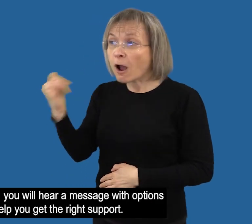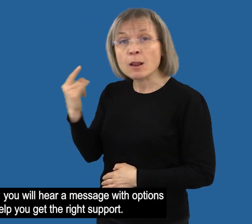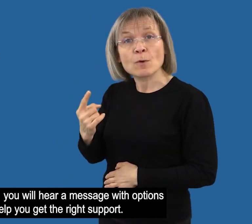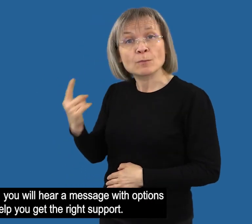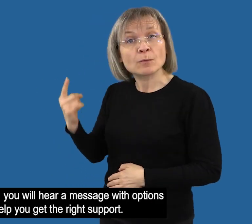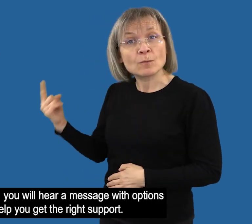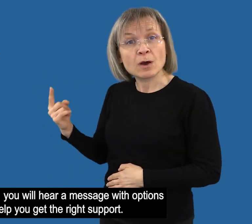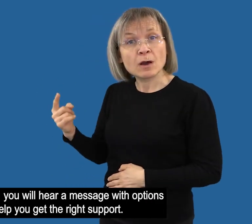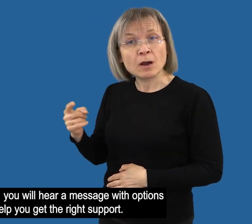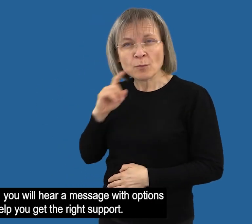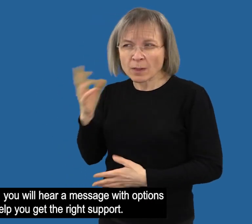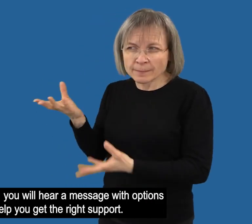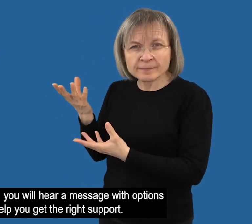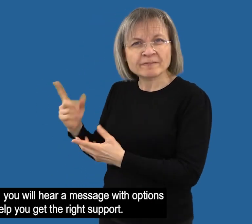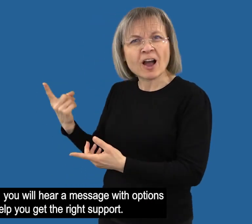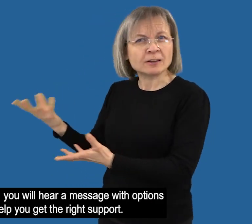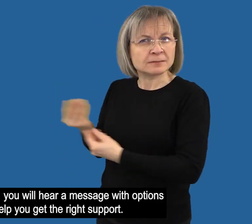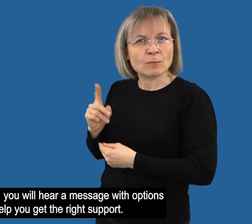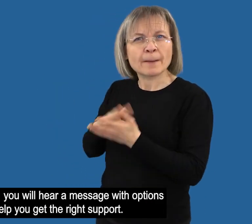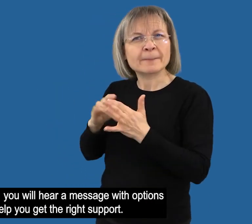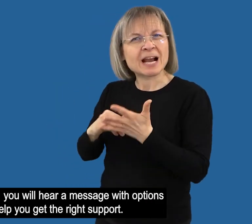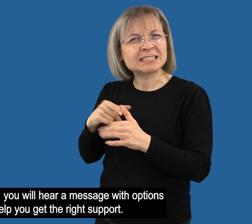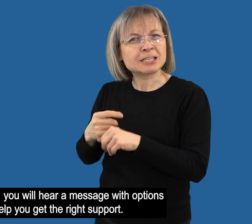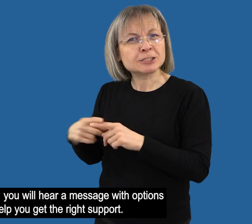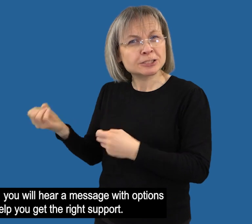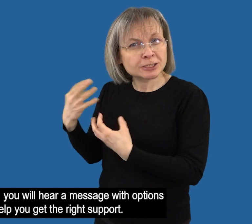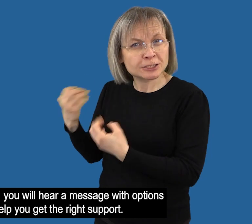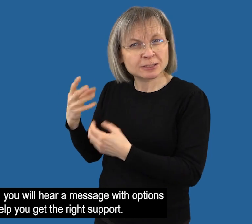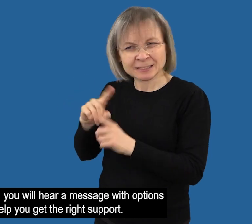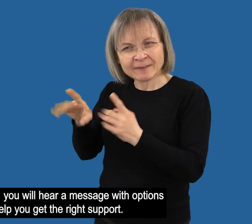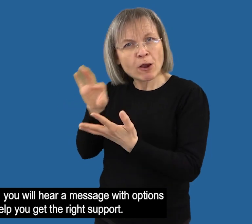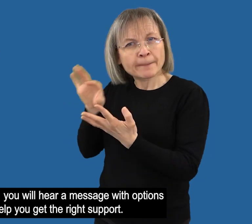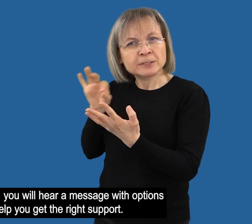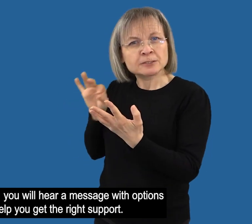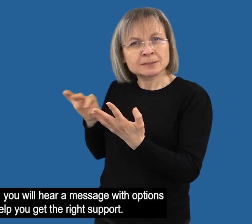If you call 1-1-1 you will hear a message with options to help you get the right support